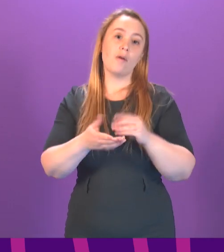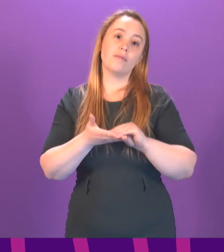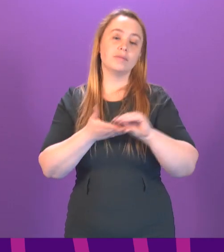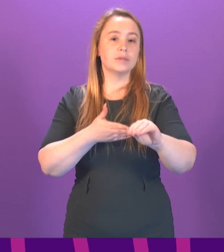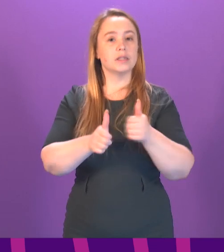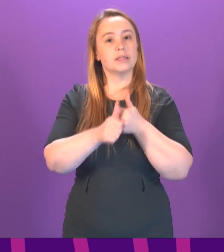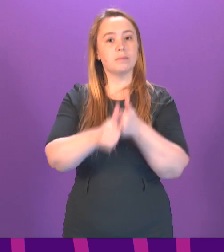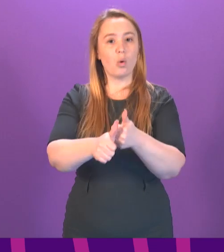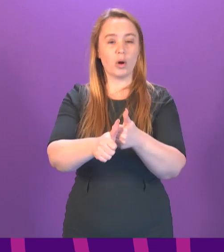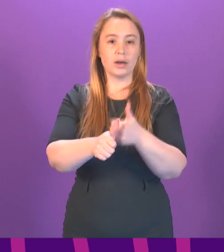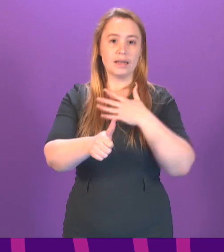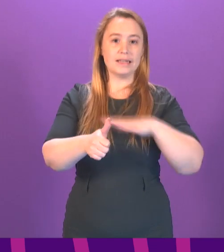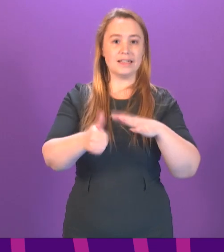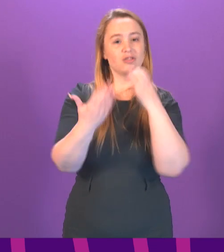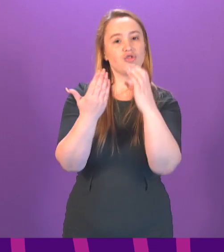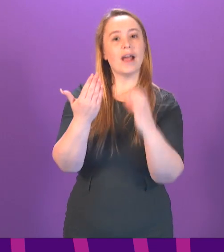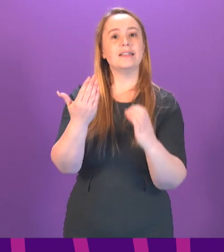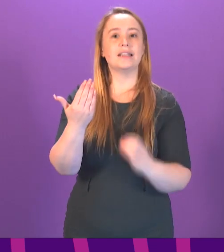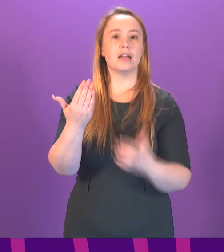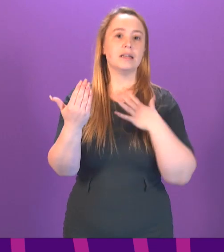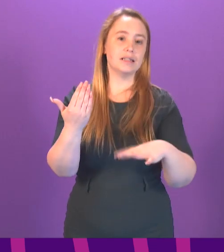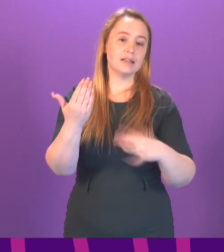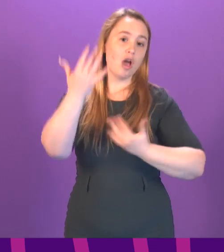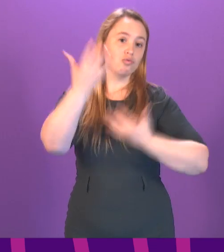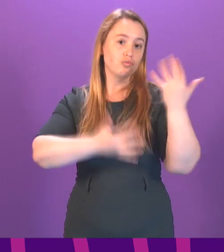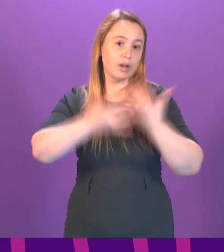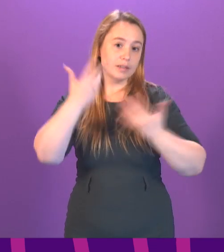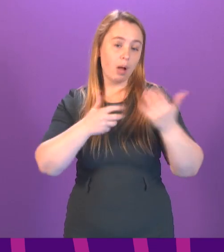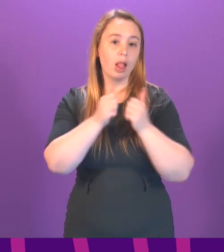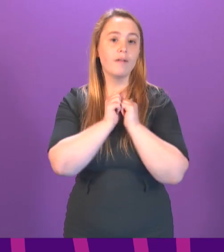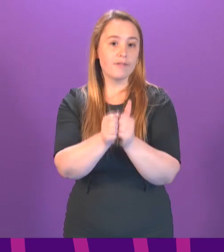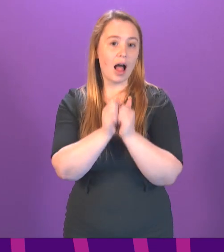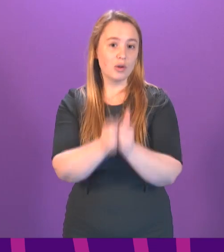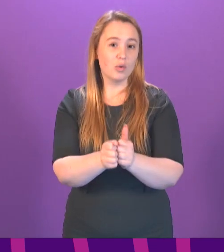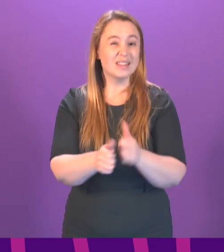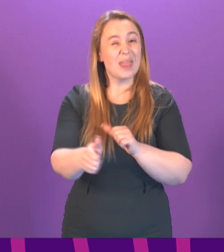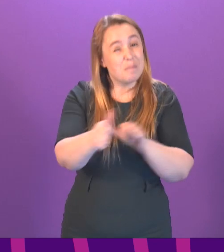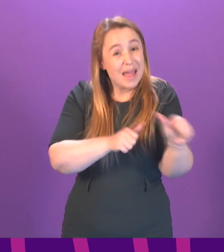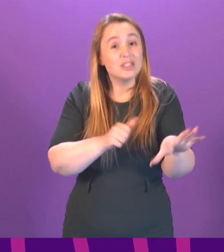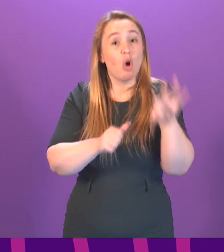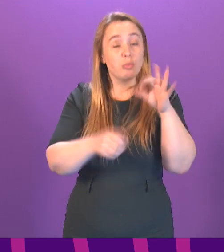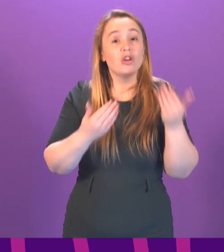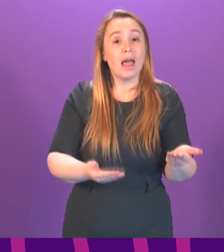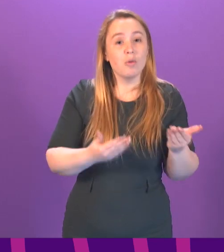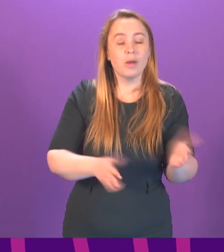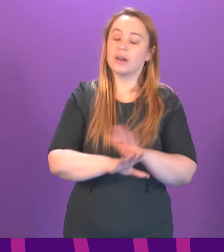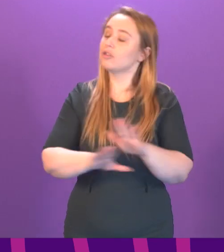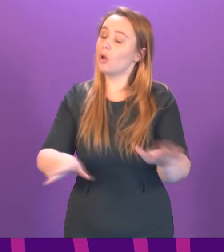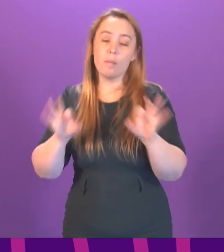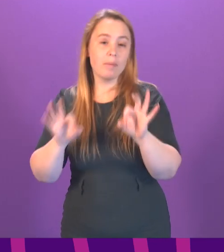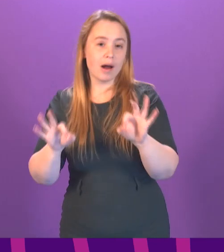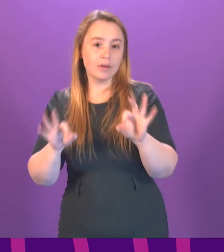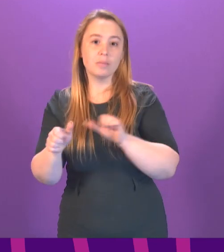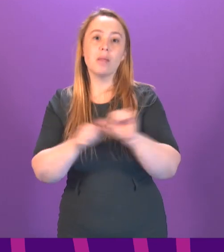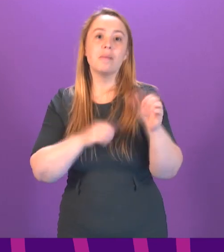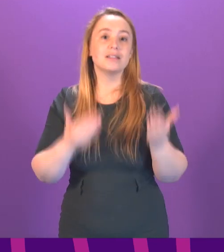system to base eligibility on and rateable value I think is the best one. It's not perfect but the best one that we can have so far. But we